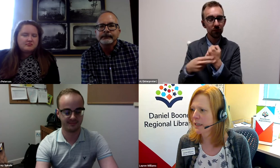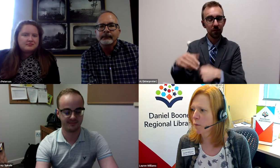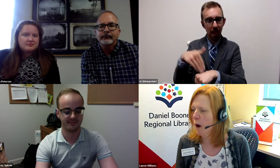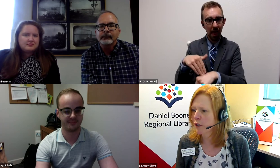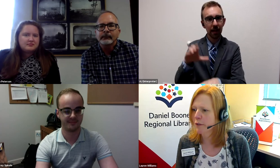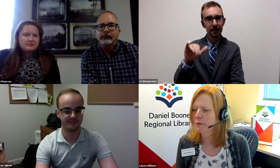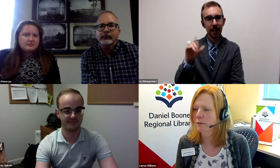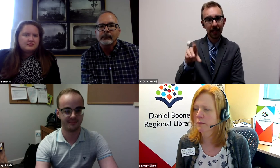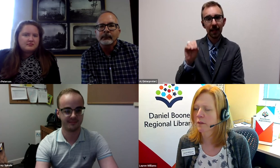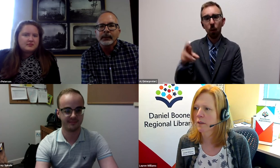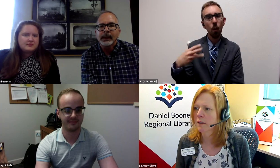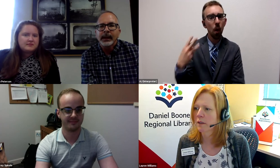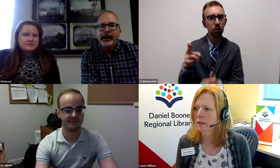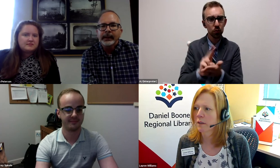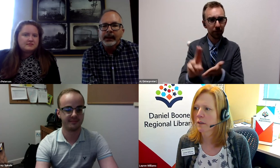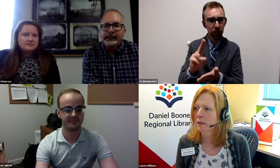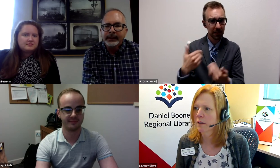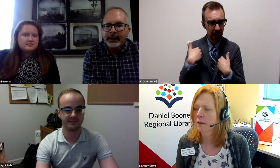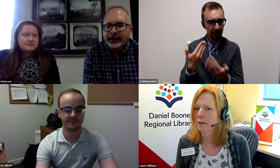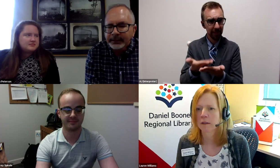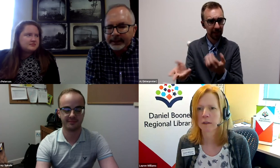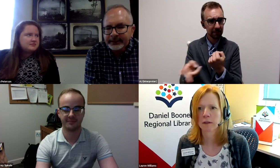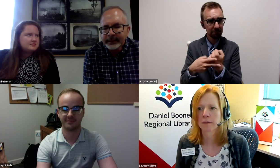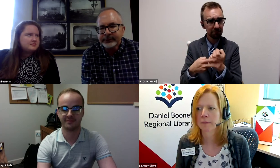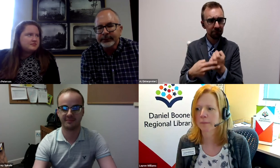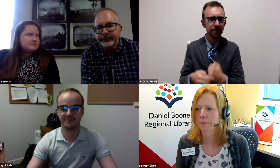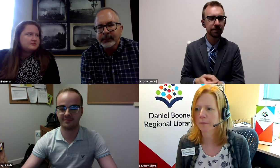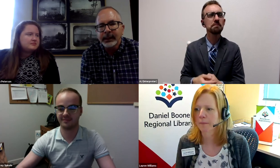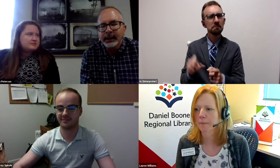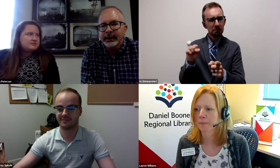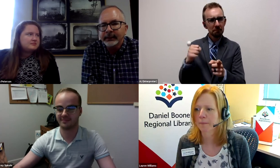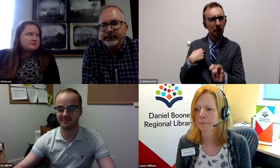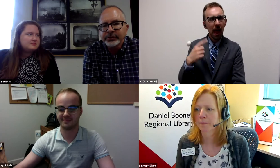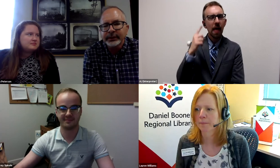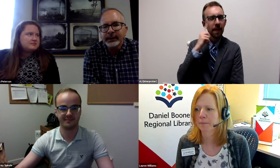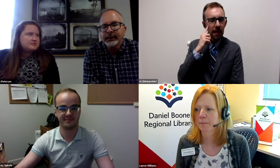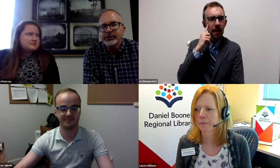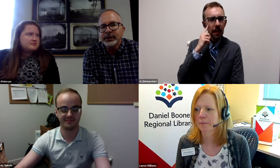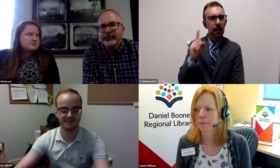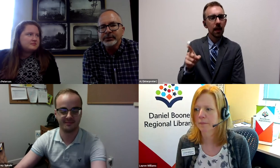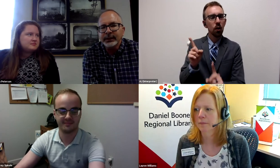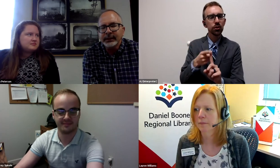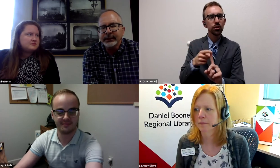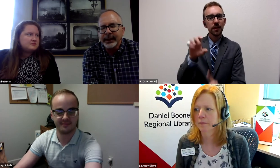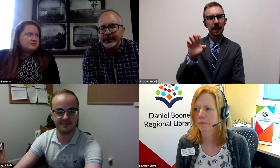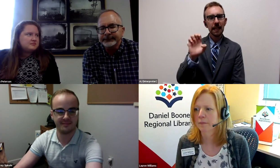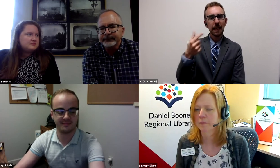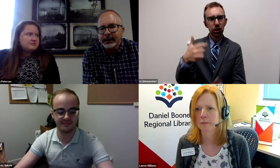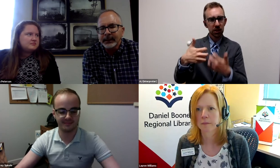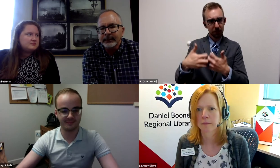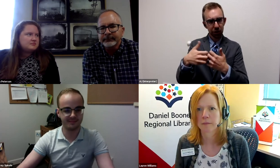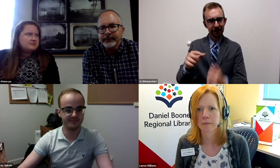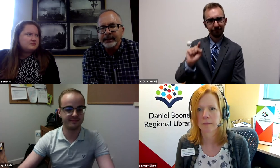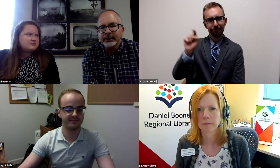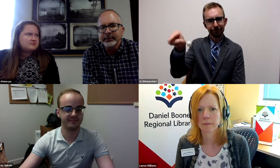CID or Wash U? Yeah, I think his original EEG machine is at a